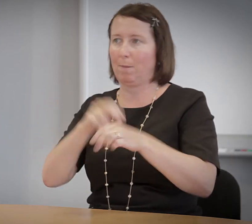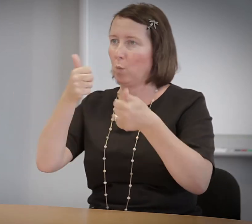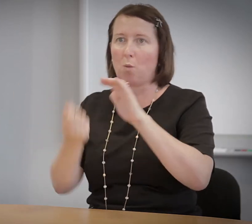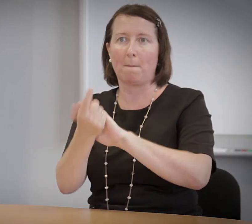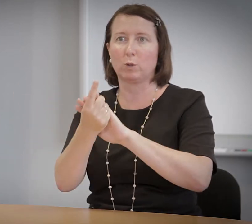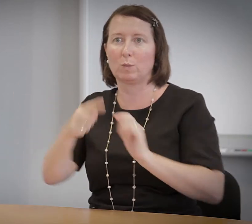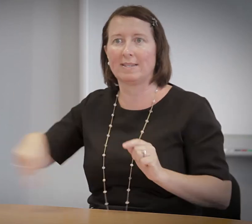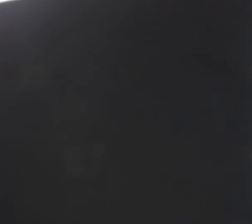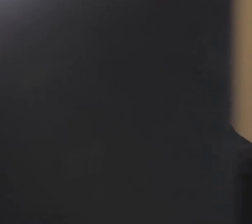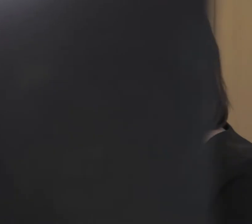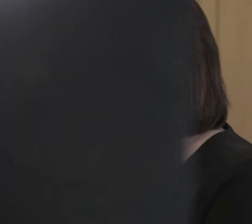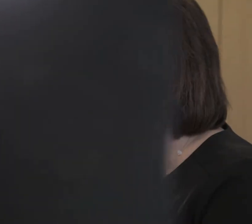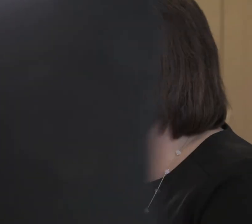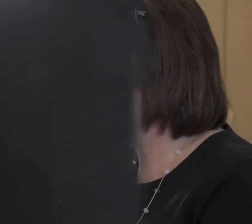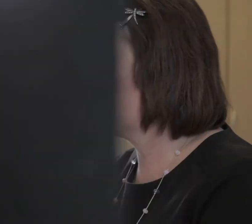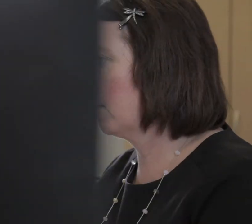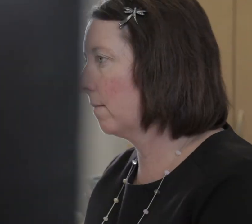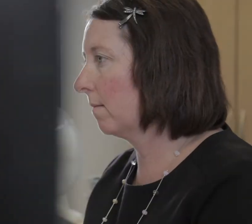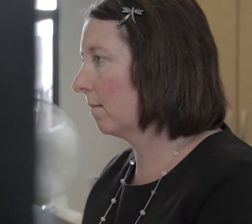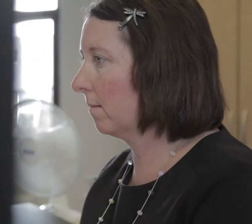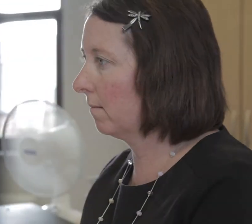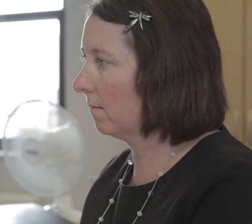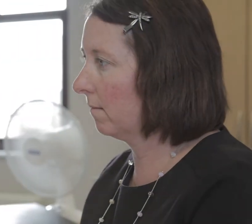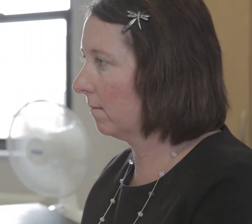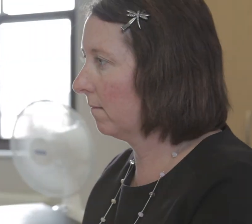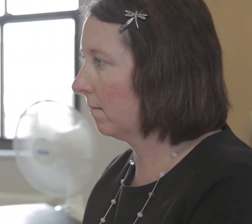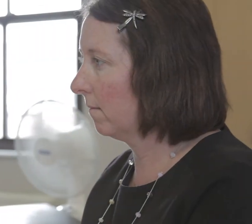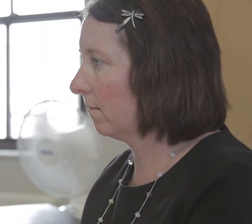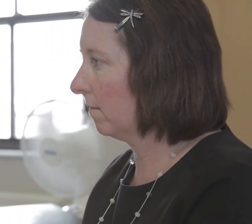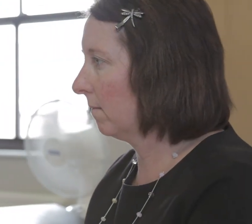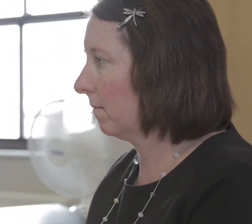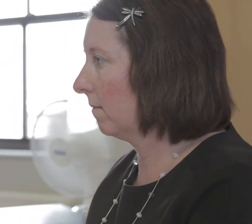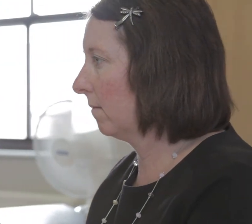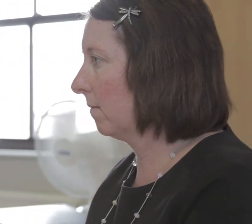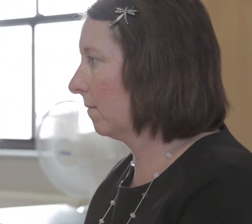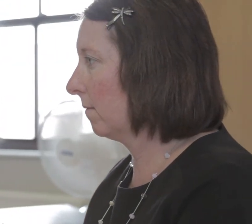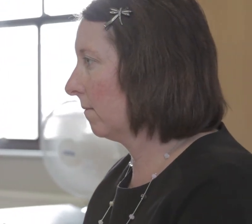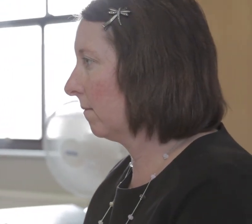staff for it I already knew that apprenticeships were a good opportunity for that to be able to learn on the job and achieve the qualification at the end